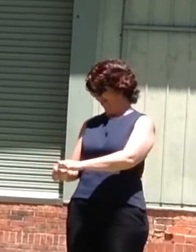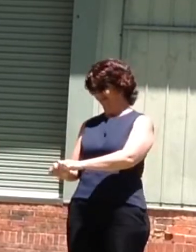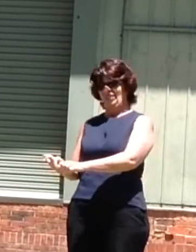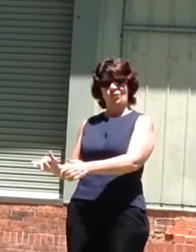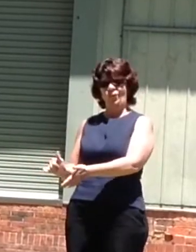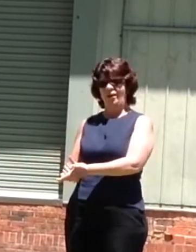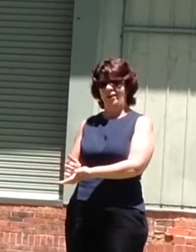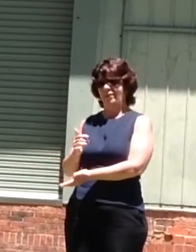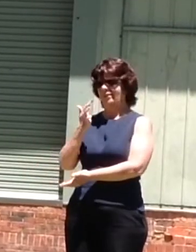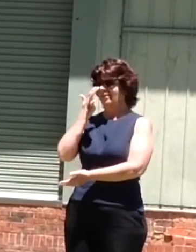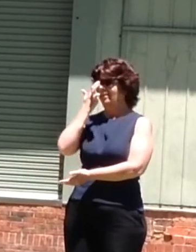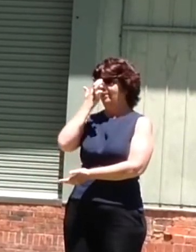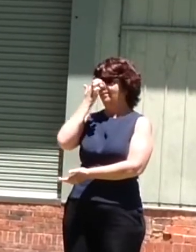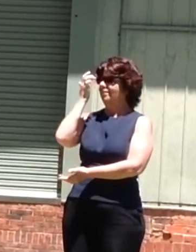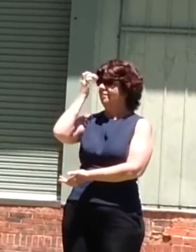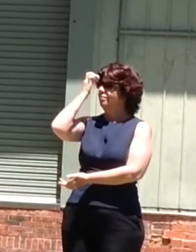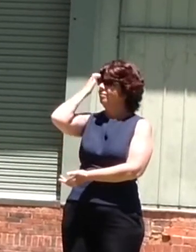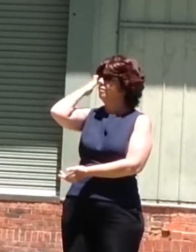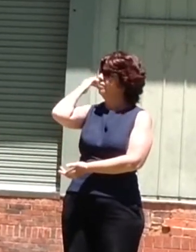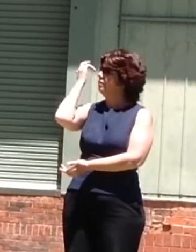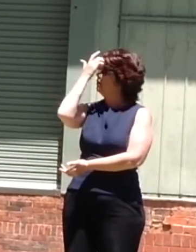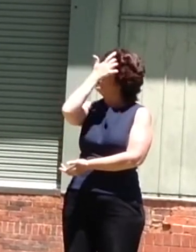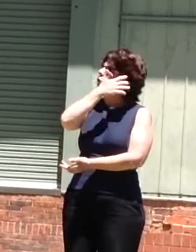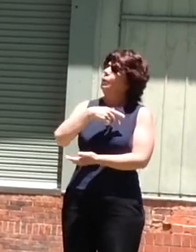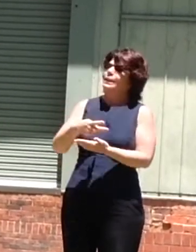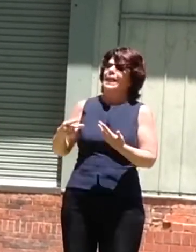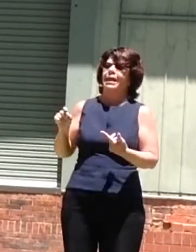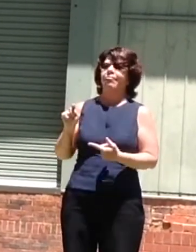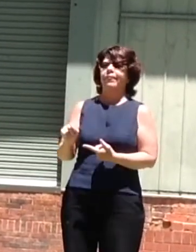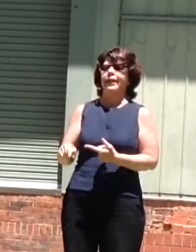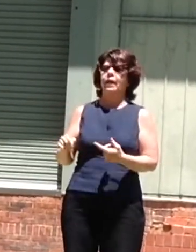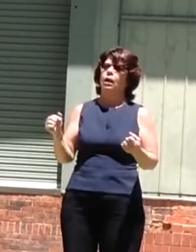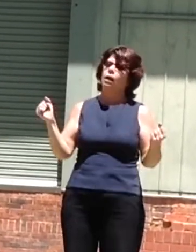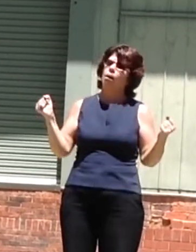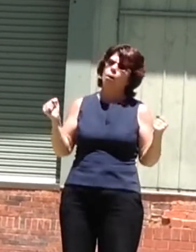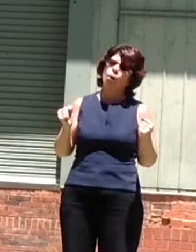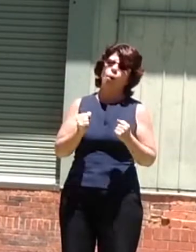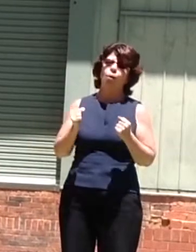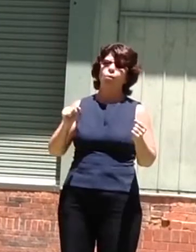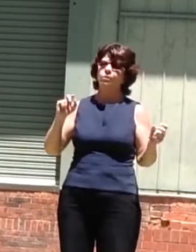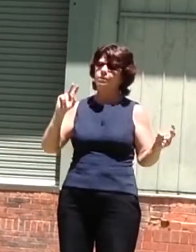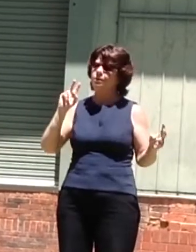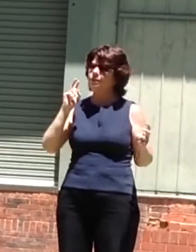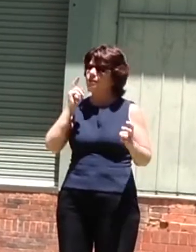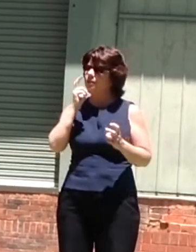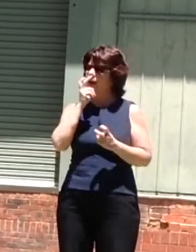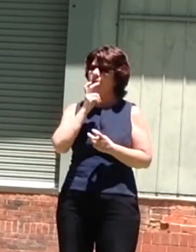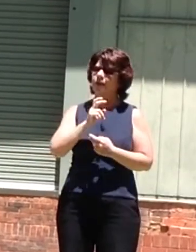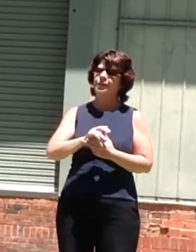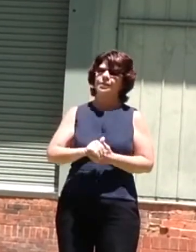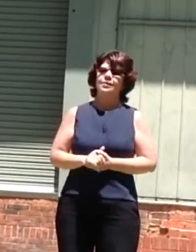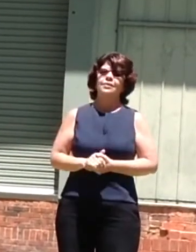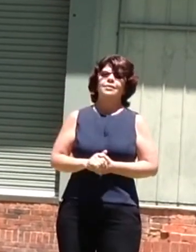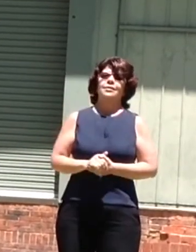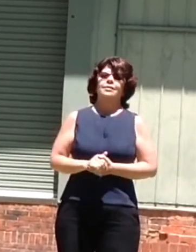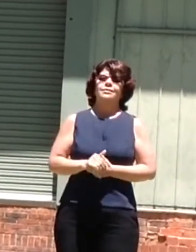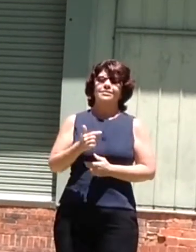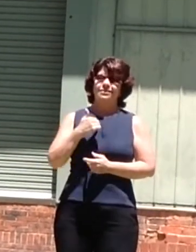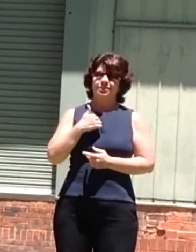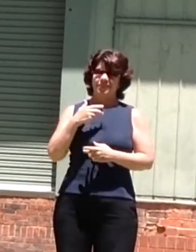was. So, I was laying in the car, in the cold and dark, knowing